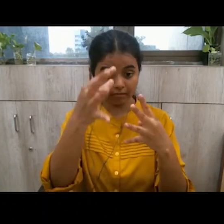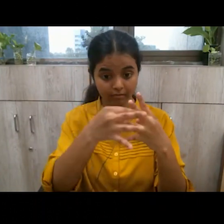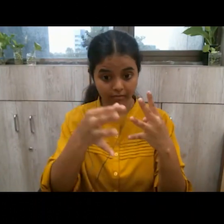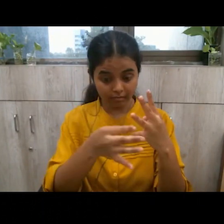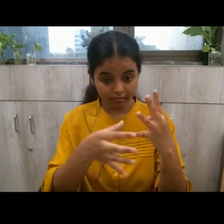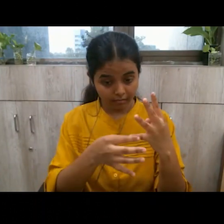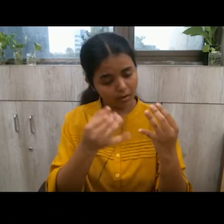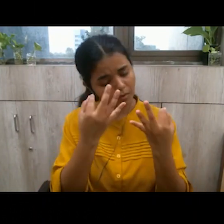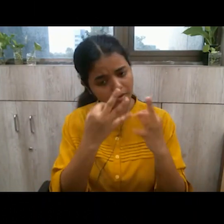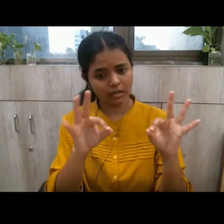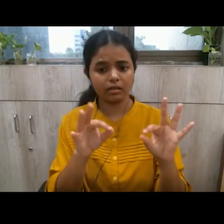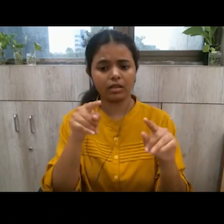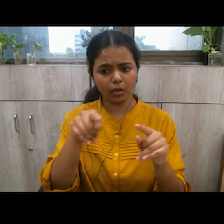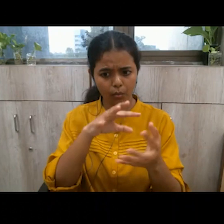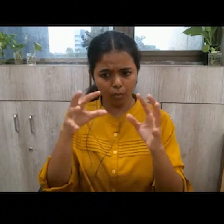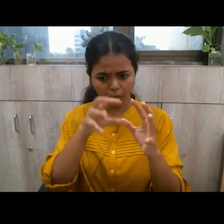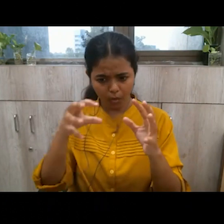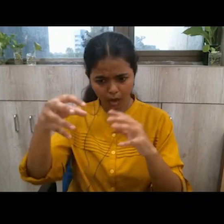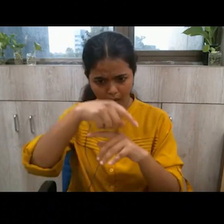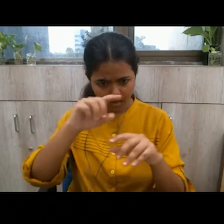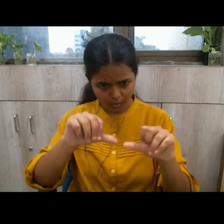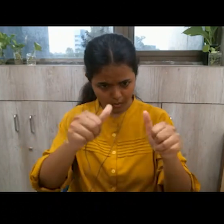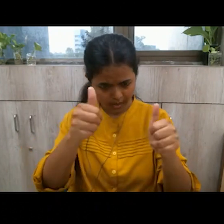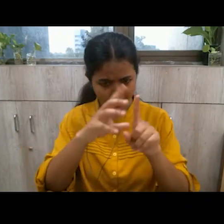are the countries which are doing better in this world